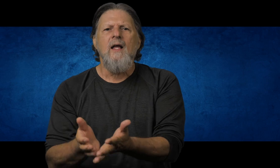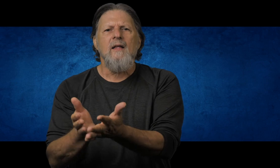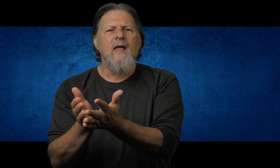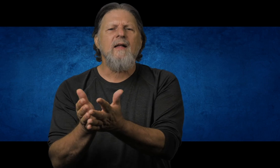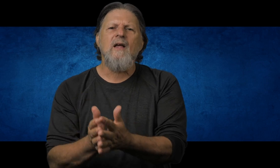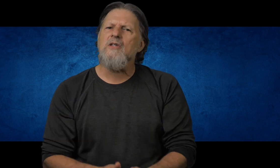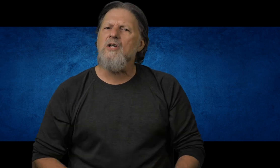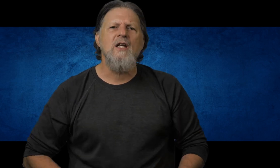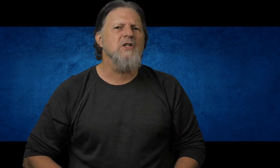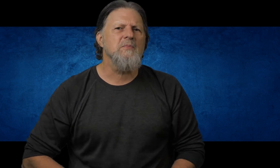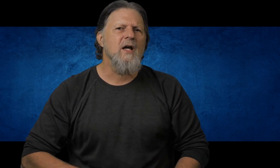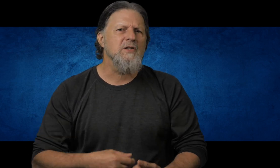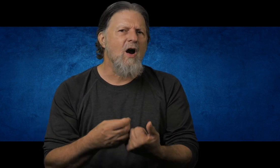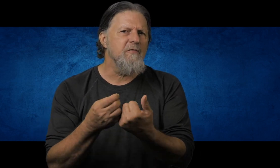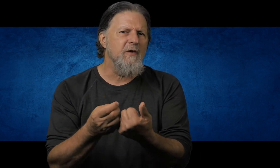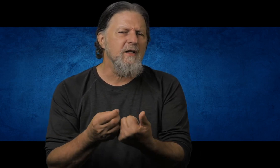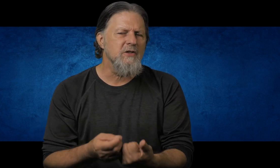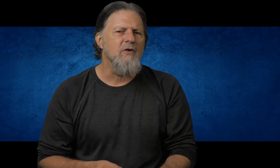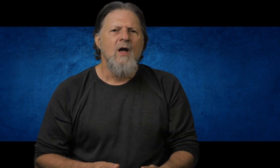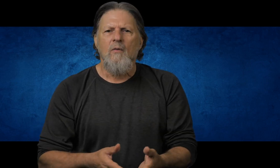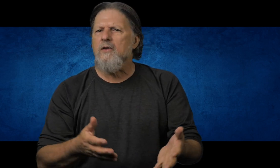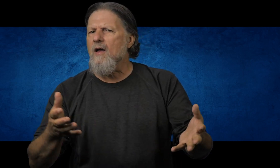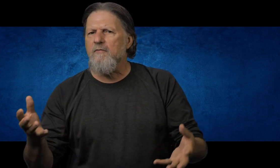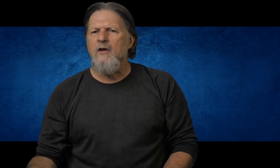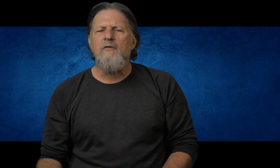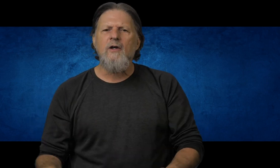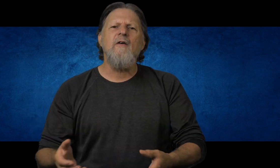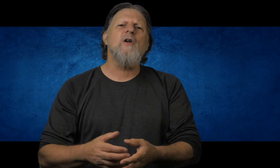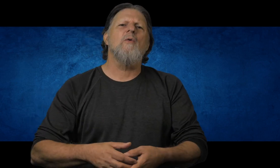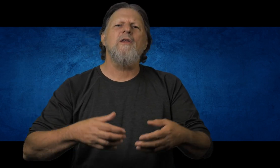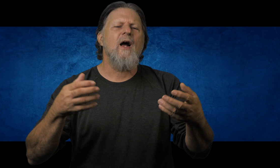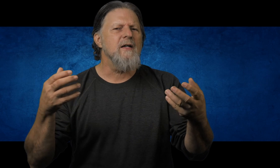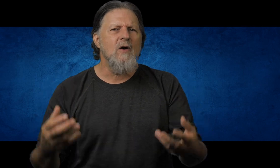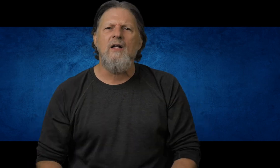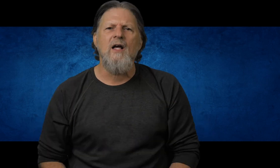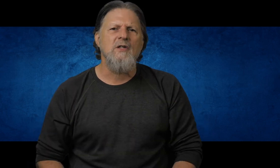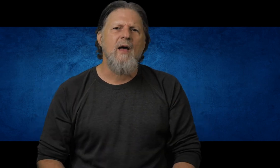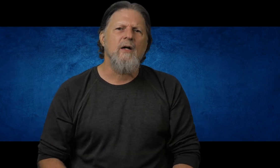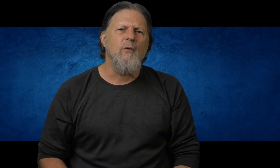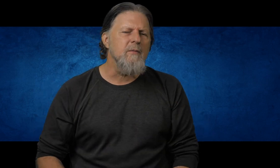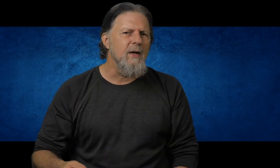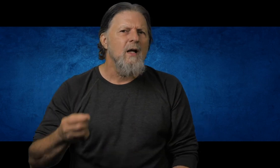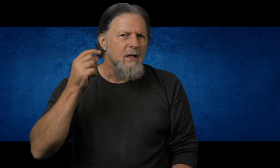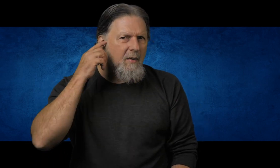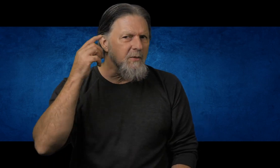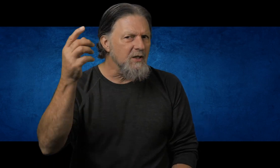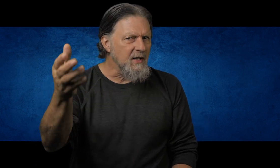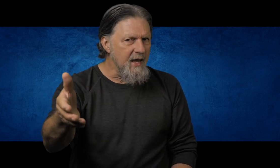that doesn't change just because our feelings do. Whether I feel forgiven or whether I don't, it doesn't matter one bit. The Bible says I